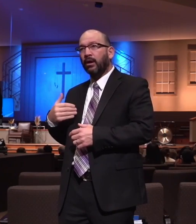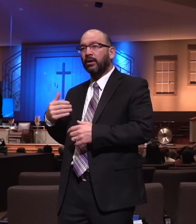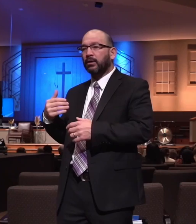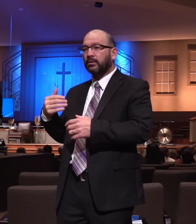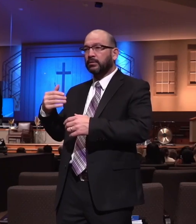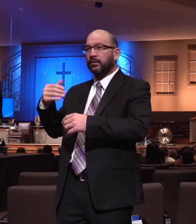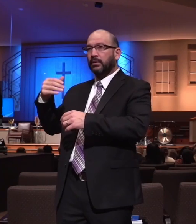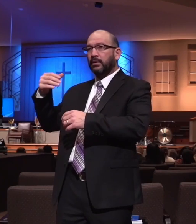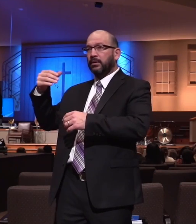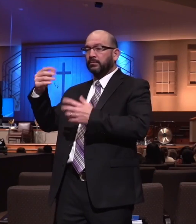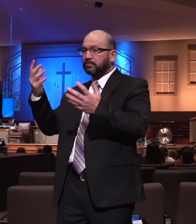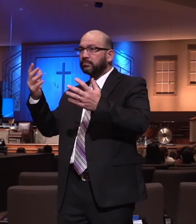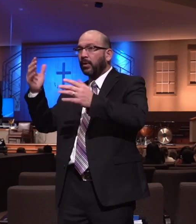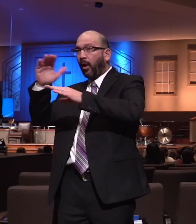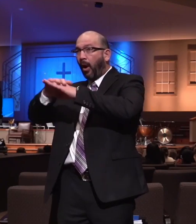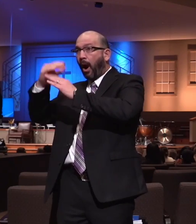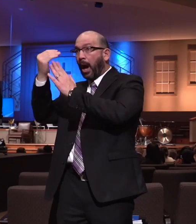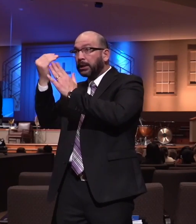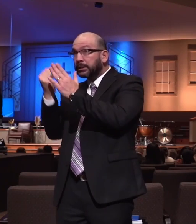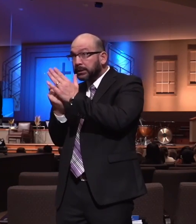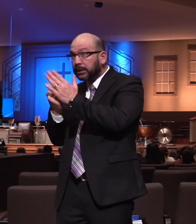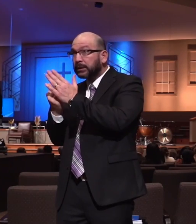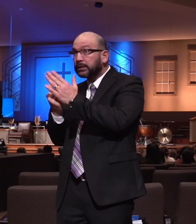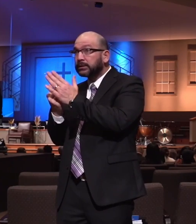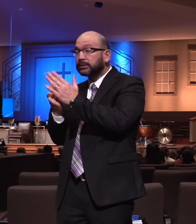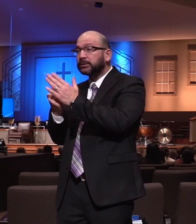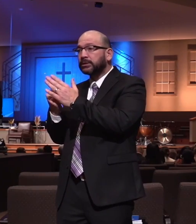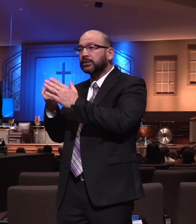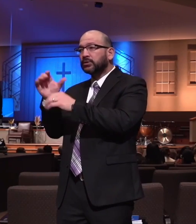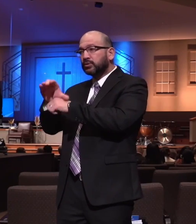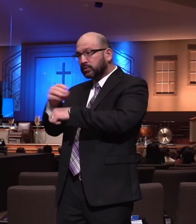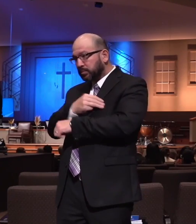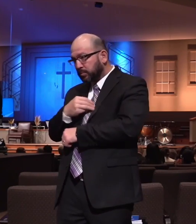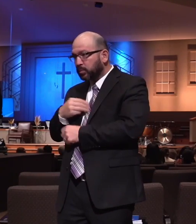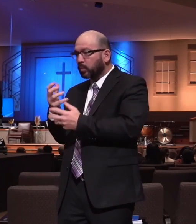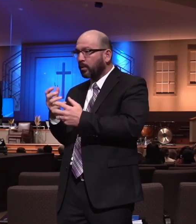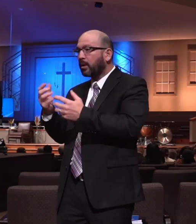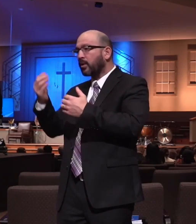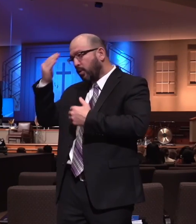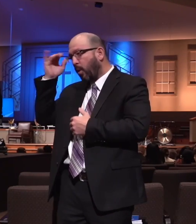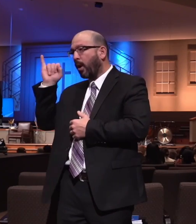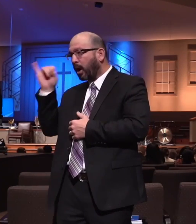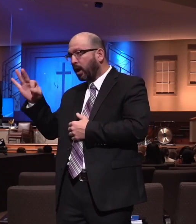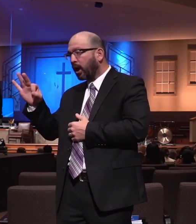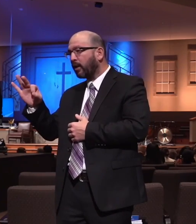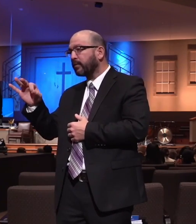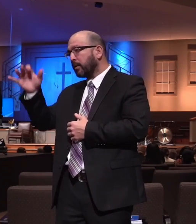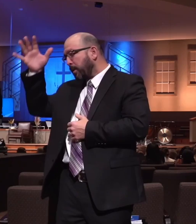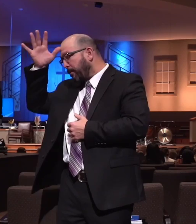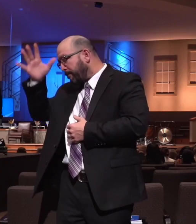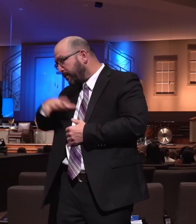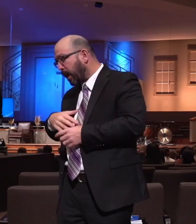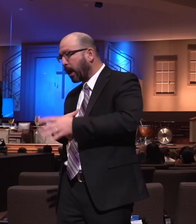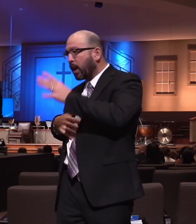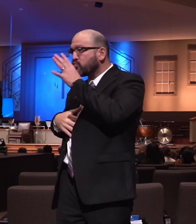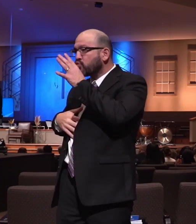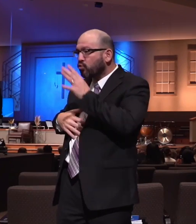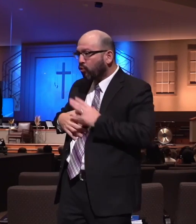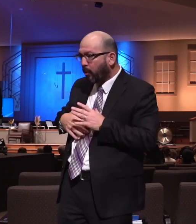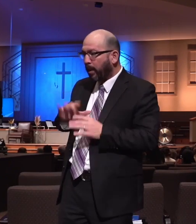transgender. They're going to start keeping track of all that because they want to be inclusive, because they want to be loving. There's only one problem with that. They are not letting their